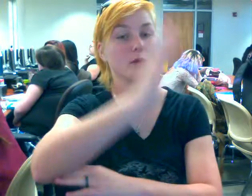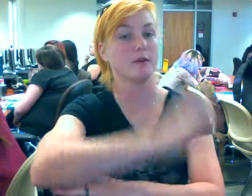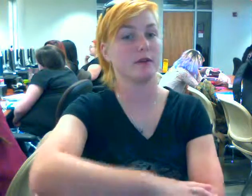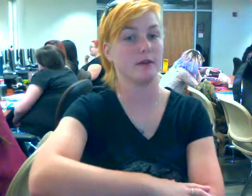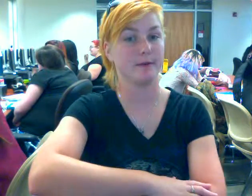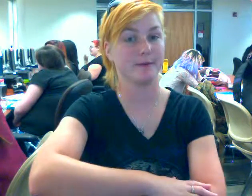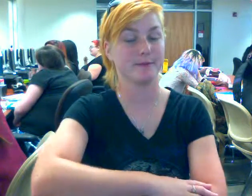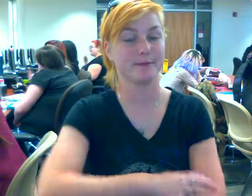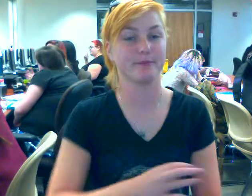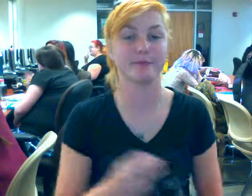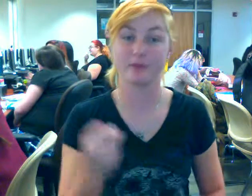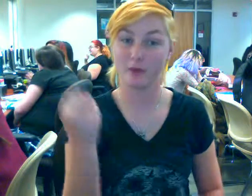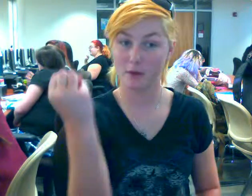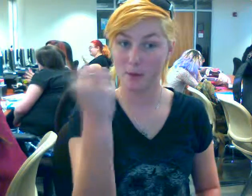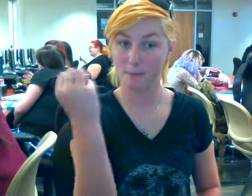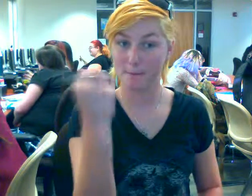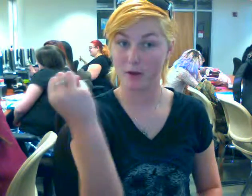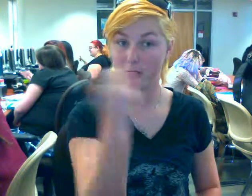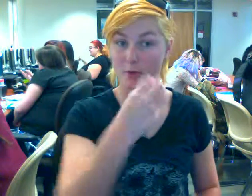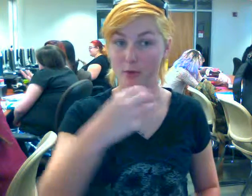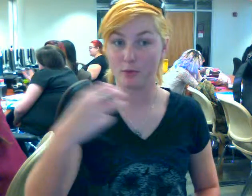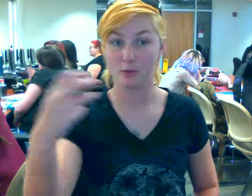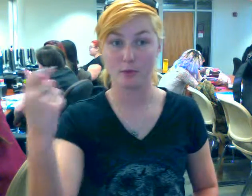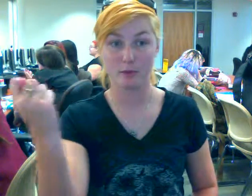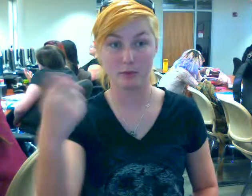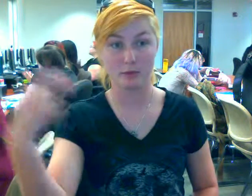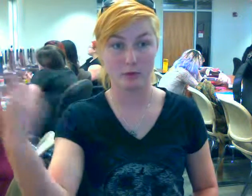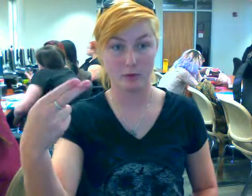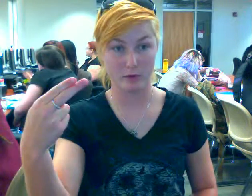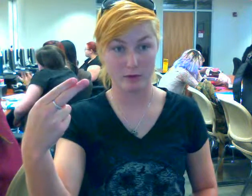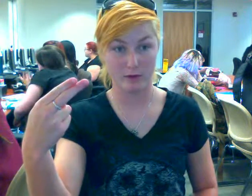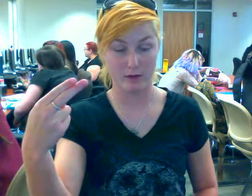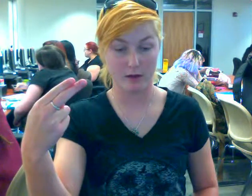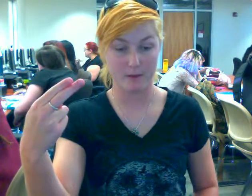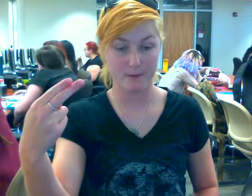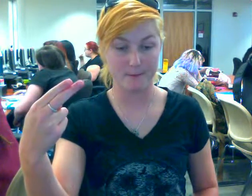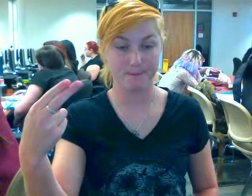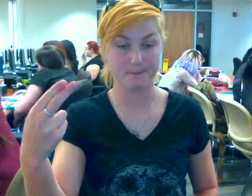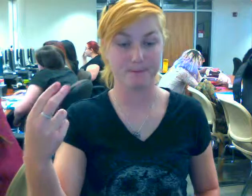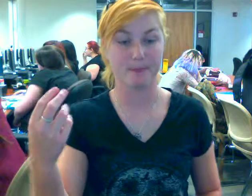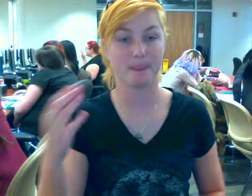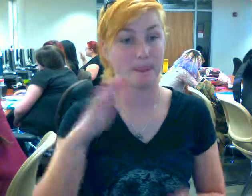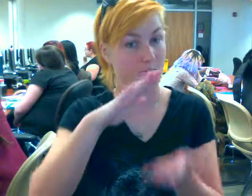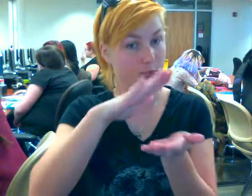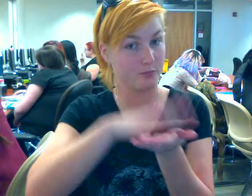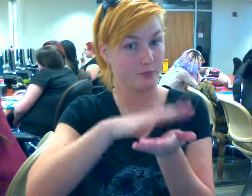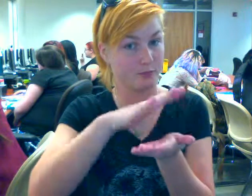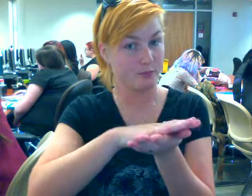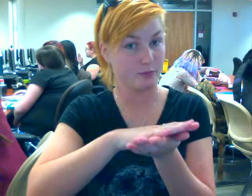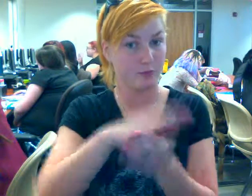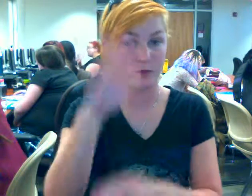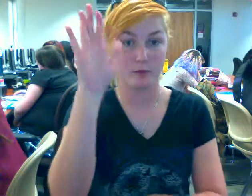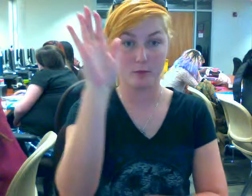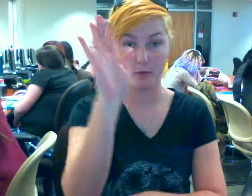recovering everything and then we're like, six months. It's like, you don't remember each other? No.